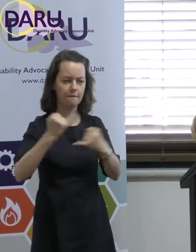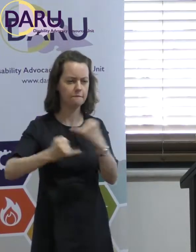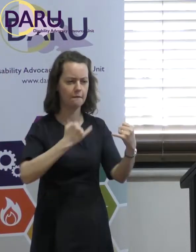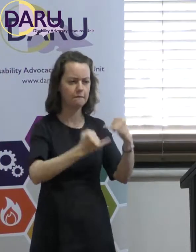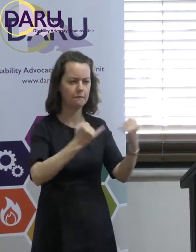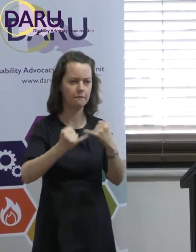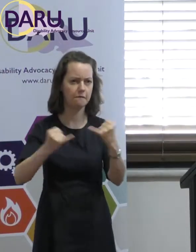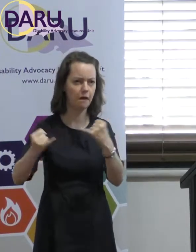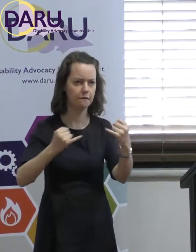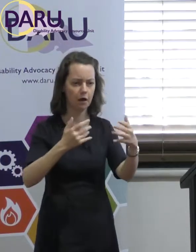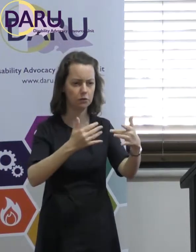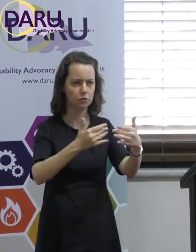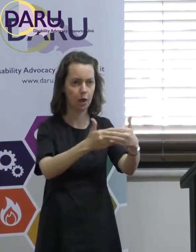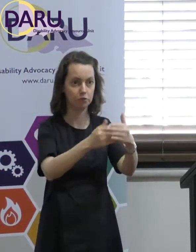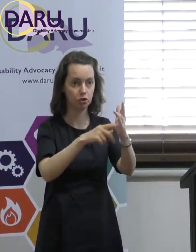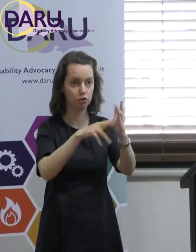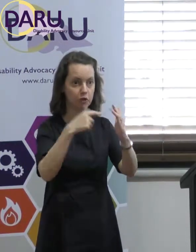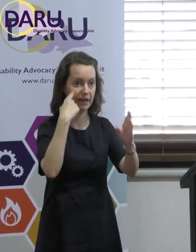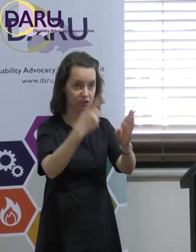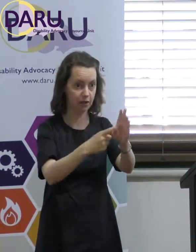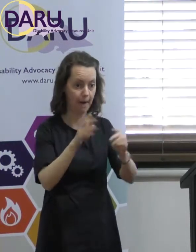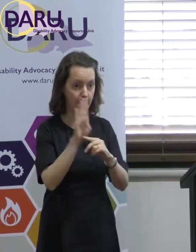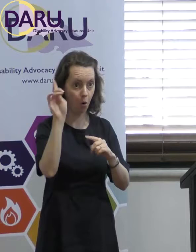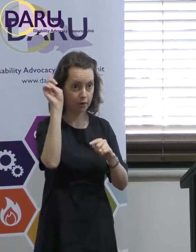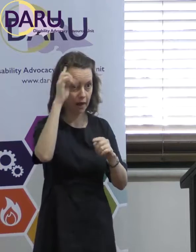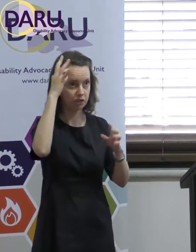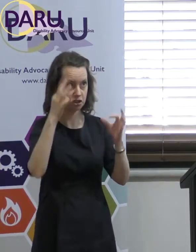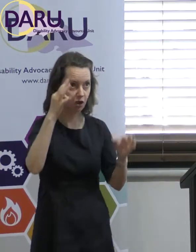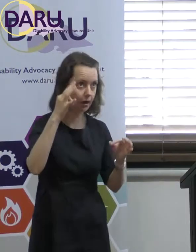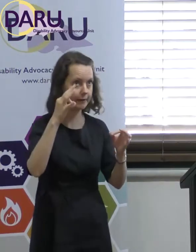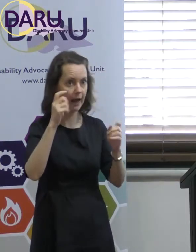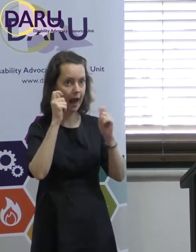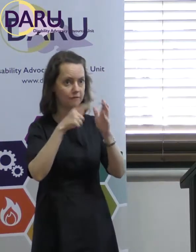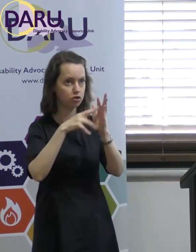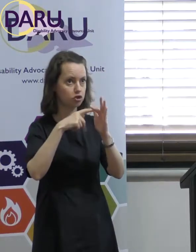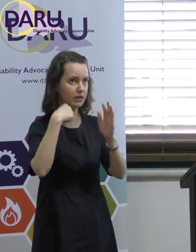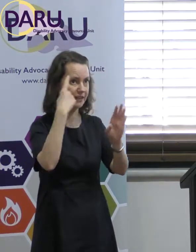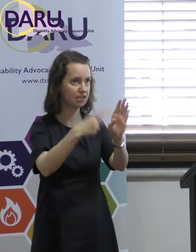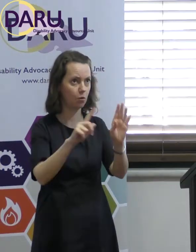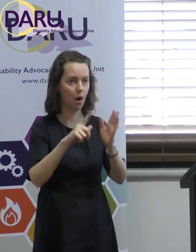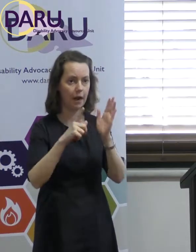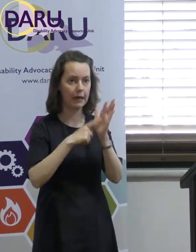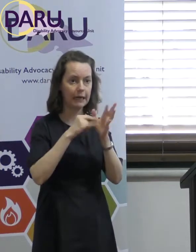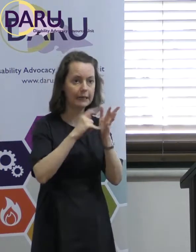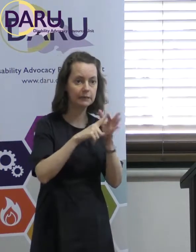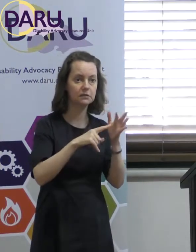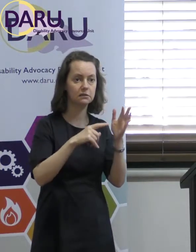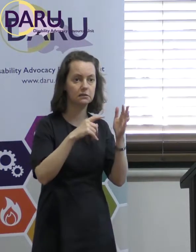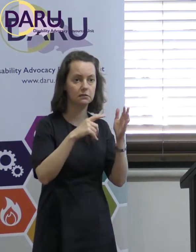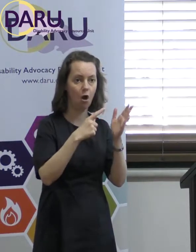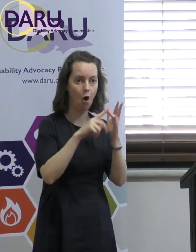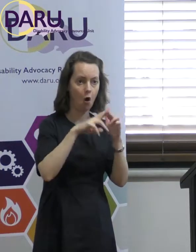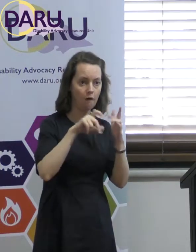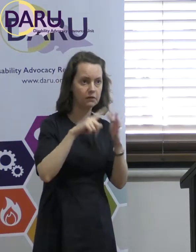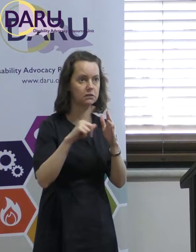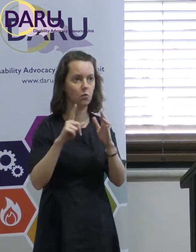year. And as you can imagine, their boards are having to make decisions now, you know, as to what do they do with their leases? What do they do with their staff? Do they, you